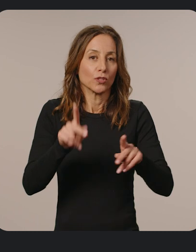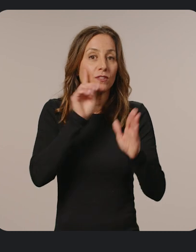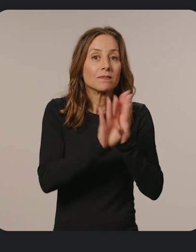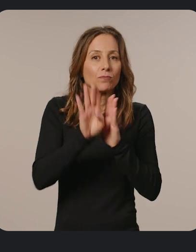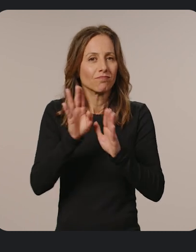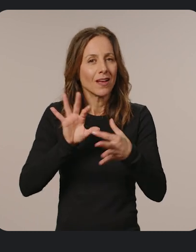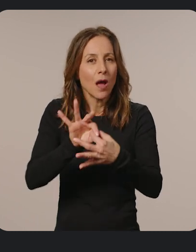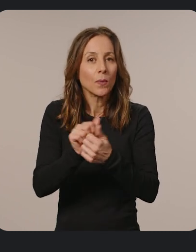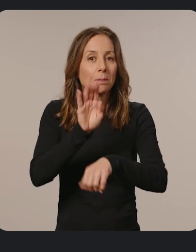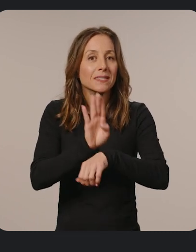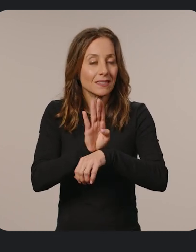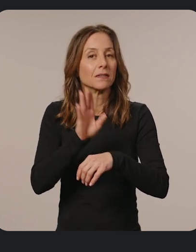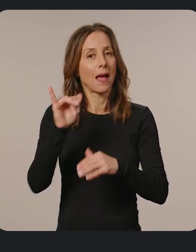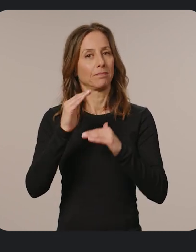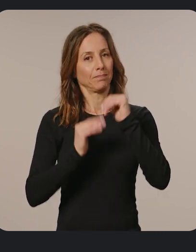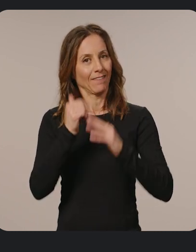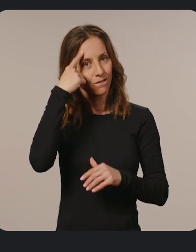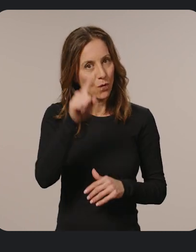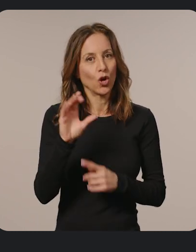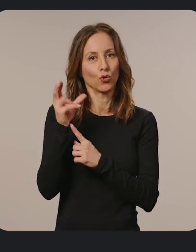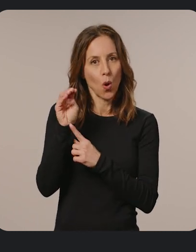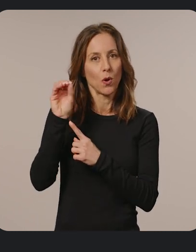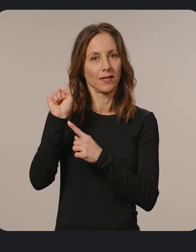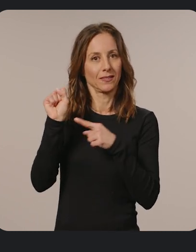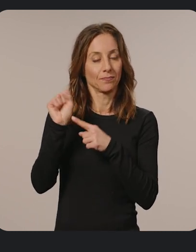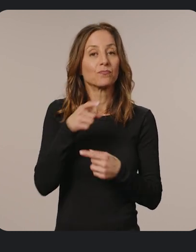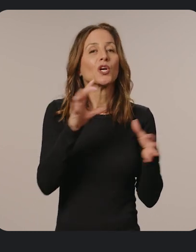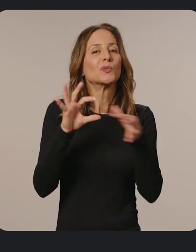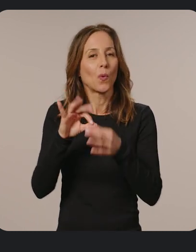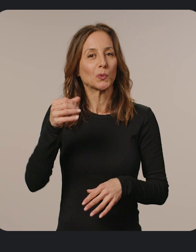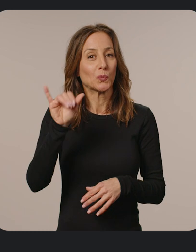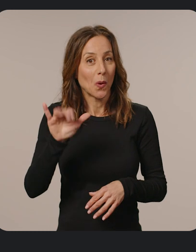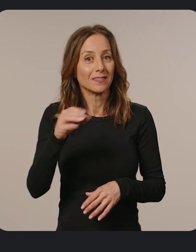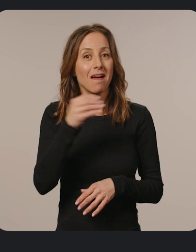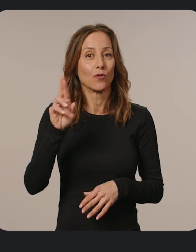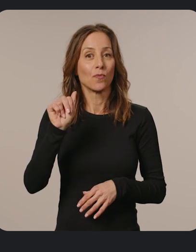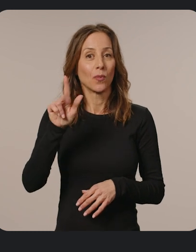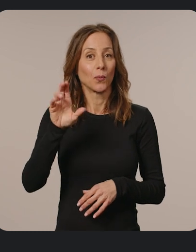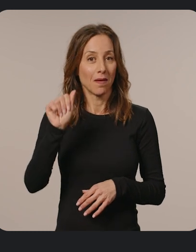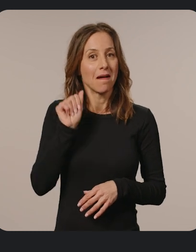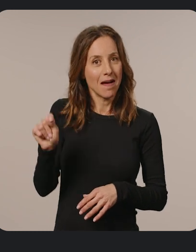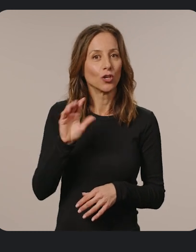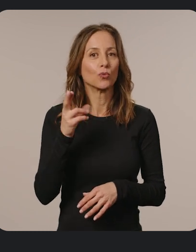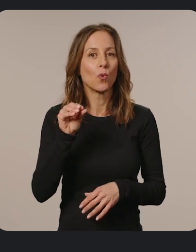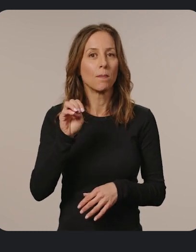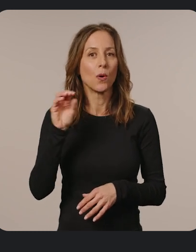for devs to connect with businesses by building for Chrome OS. Join Joyce and Raluca at the Chrome OS Enterprise